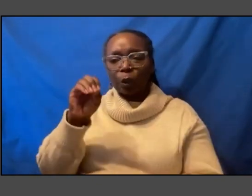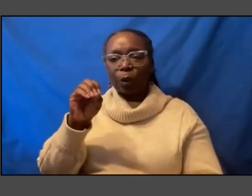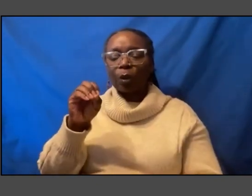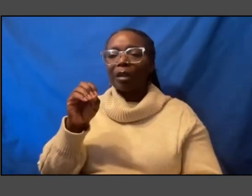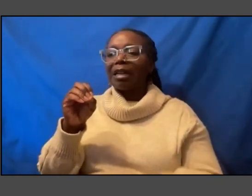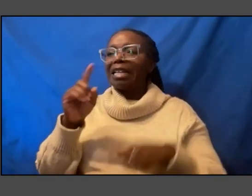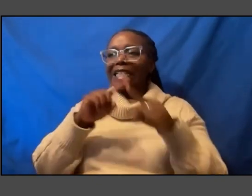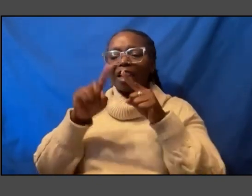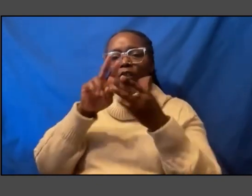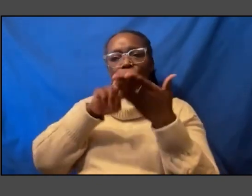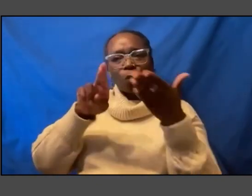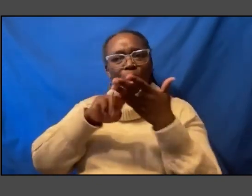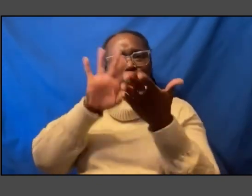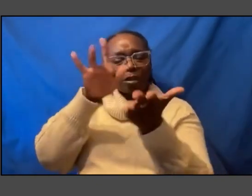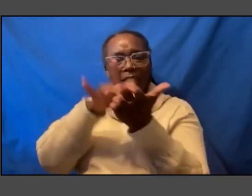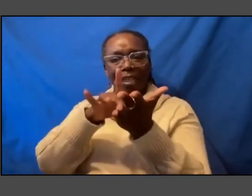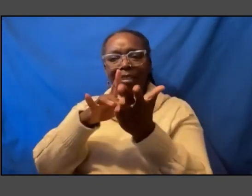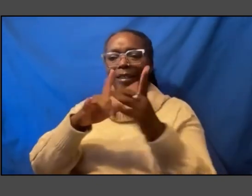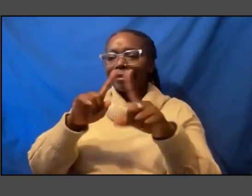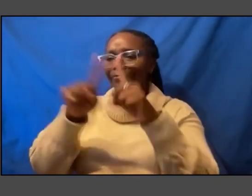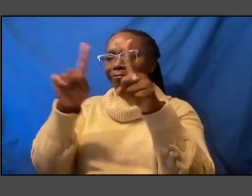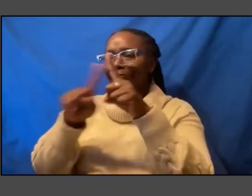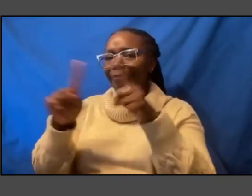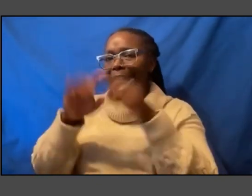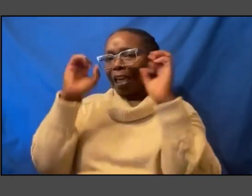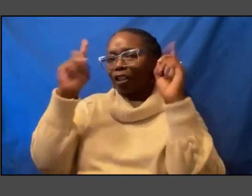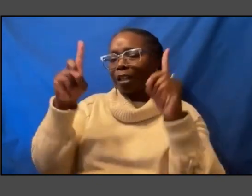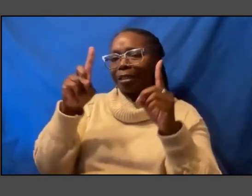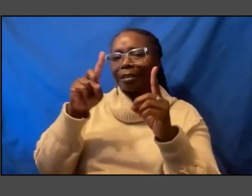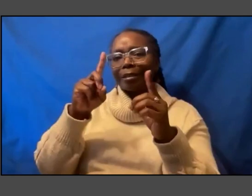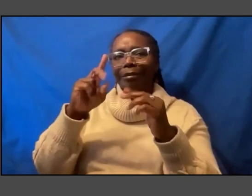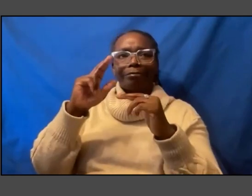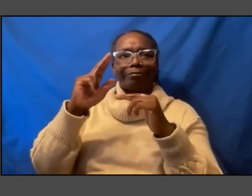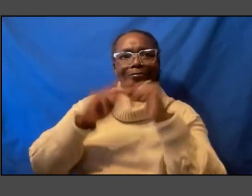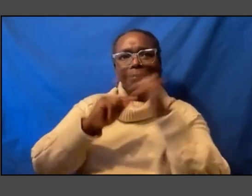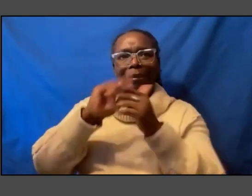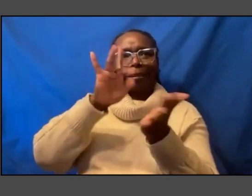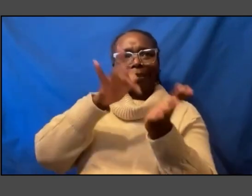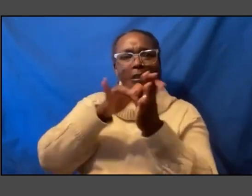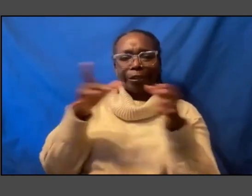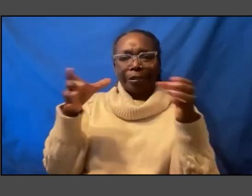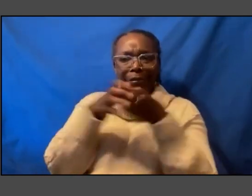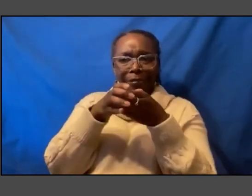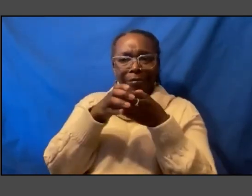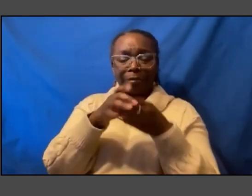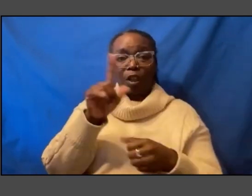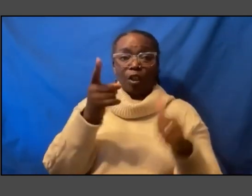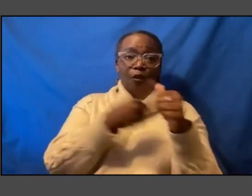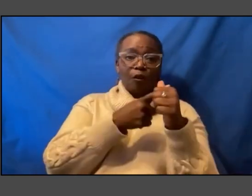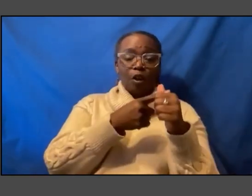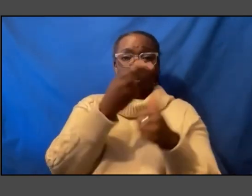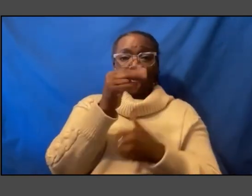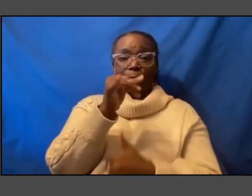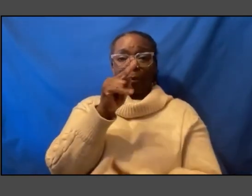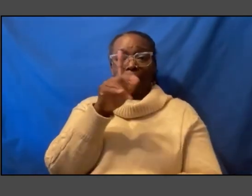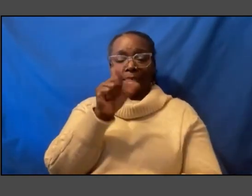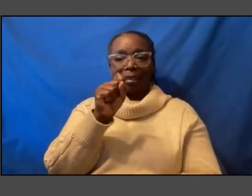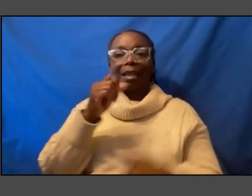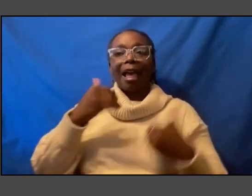several education units and centers he is the first humanist to hold this position an important distinction when we